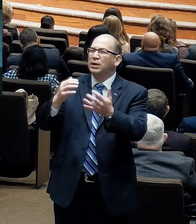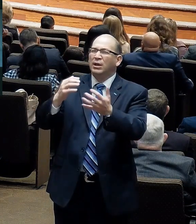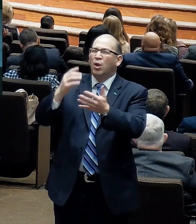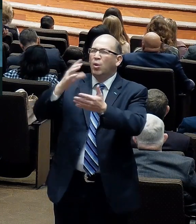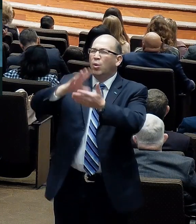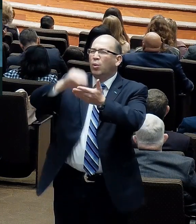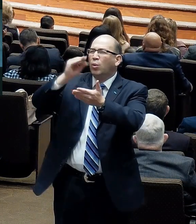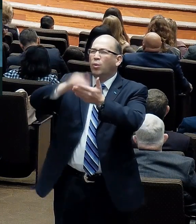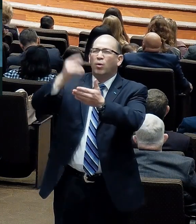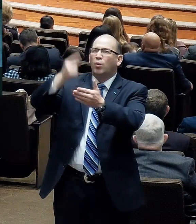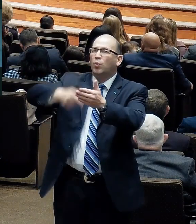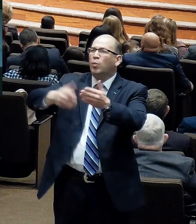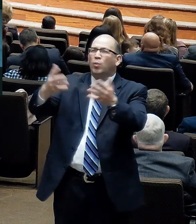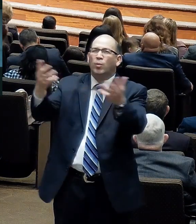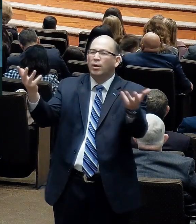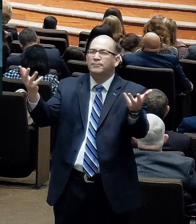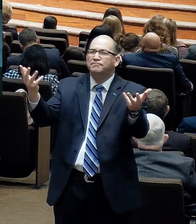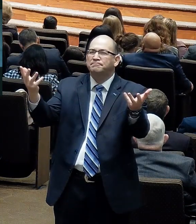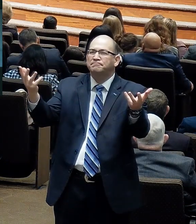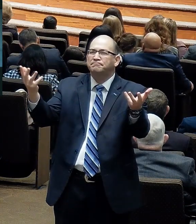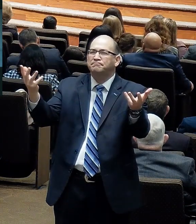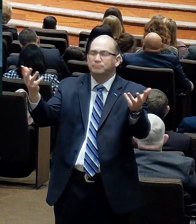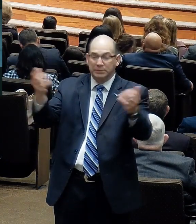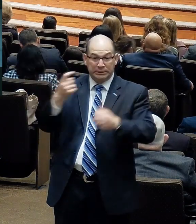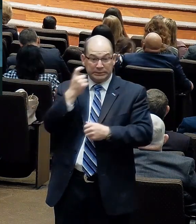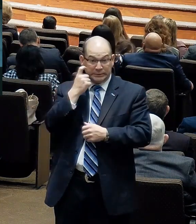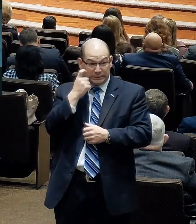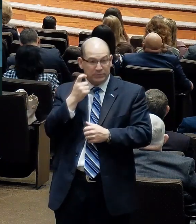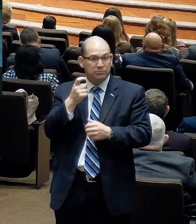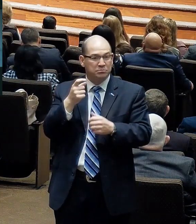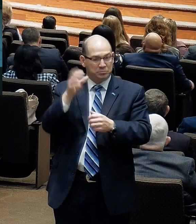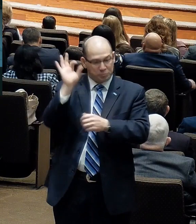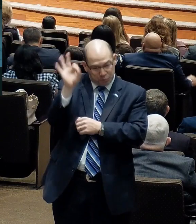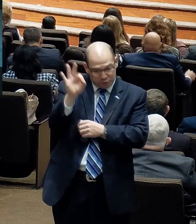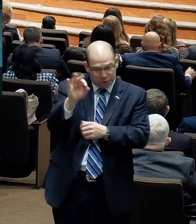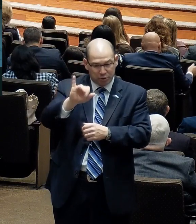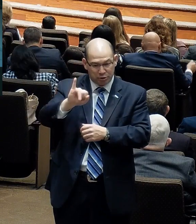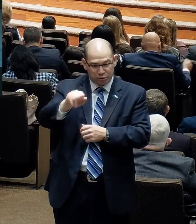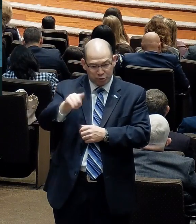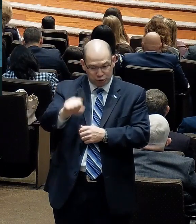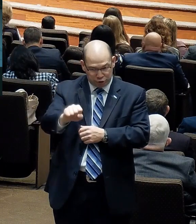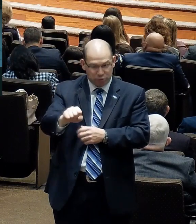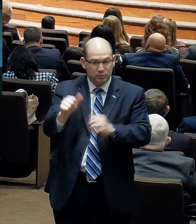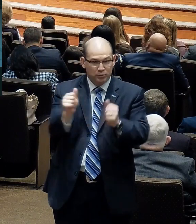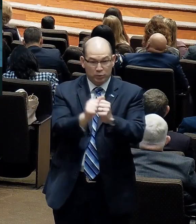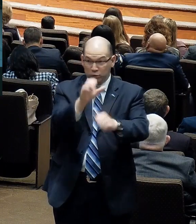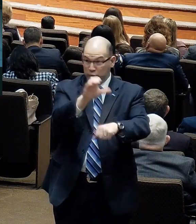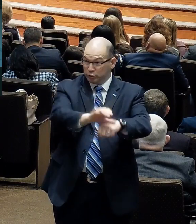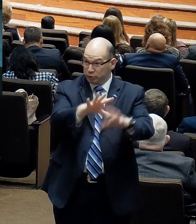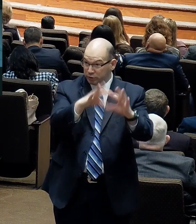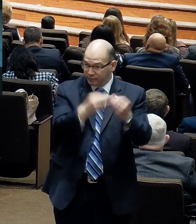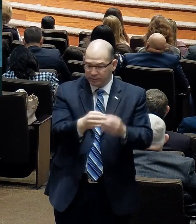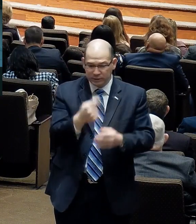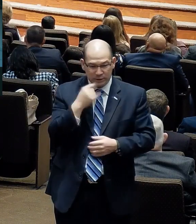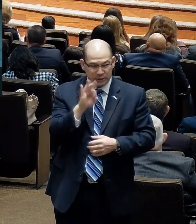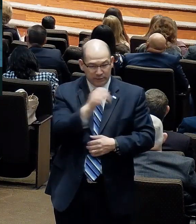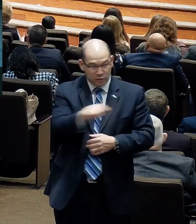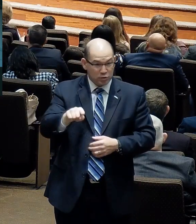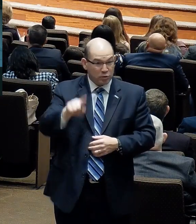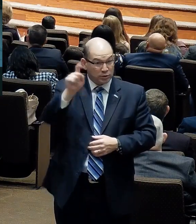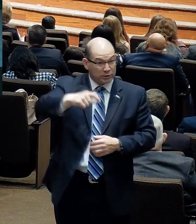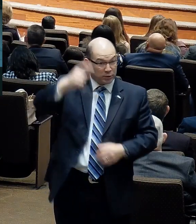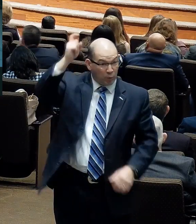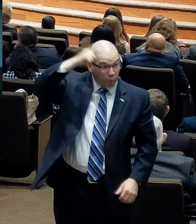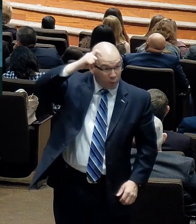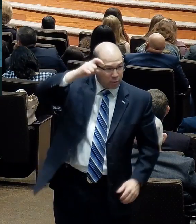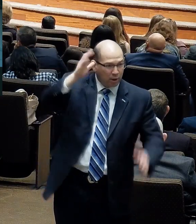going through the book of James with our church on a recent Sunday night. You read James 1, that's exactly what James said. If any of you lack wisdom, let him ask of God, which is given to